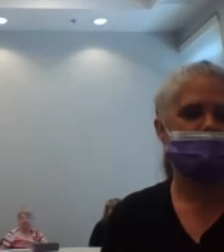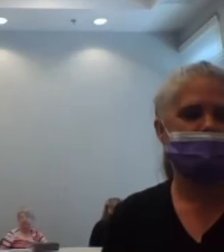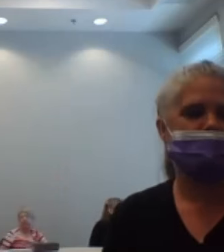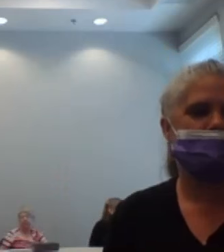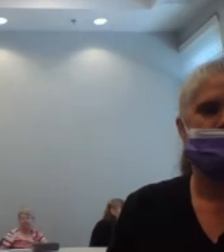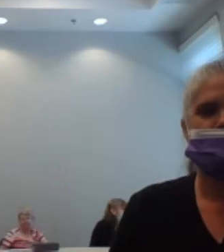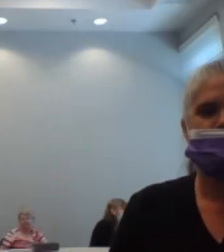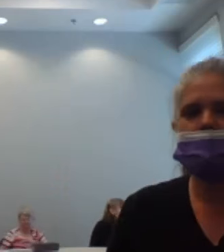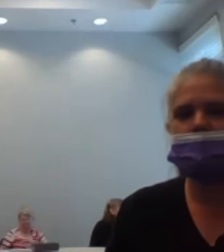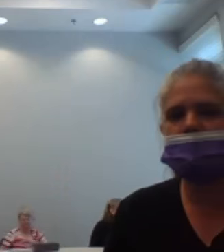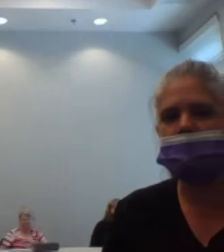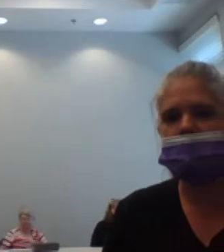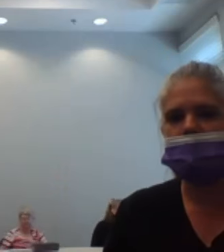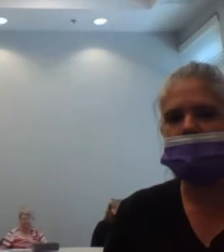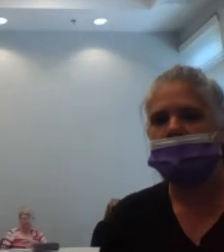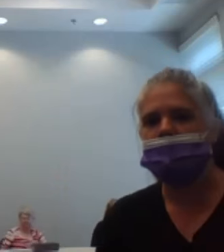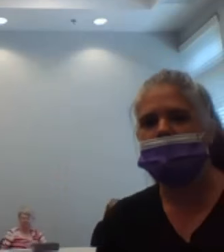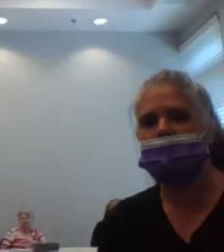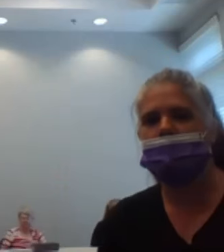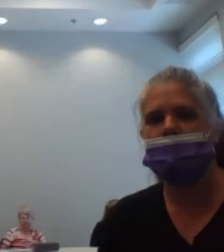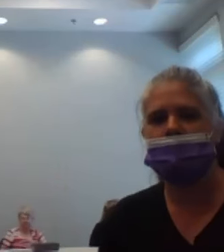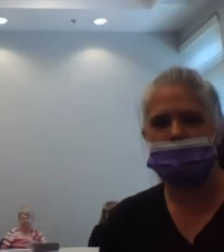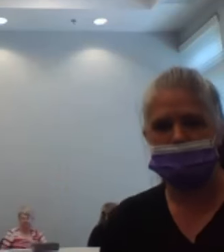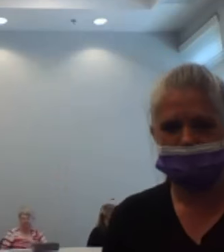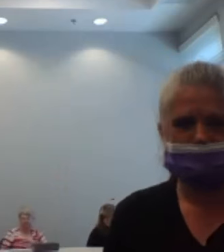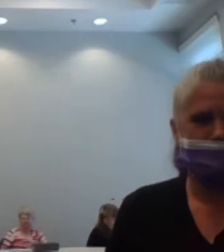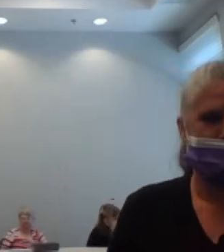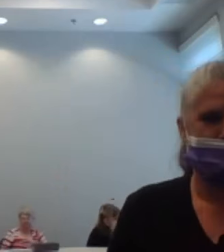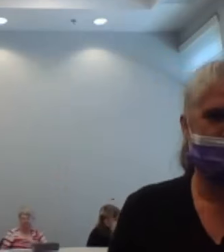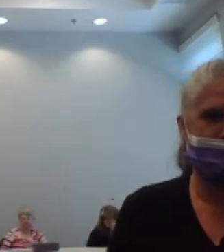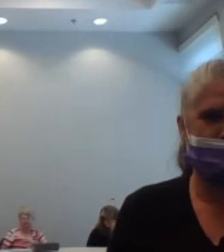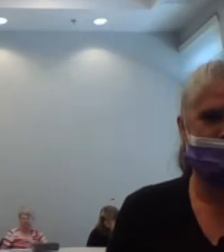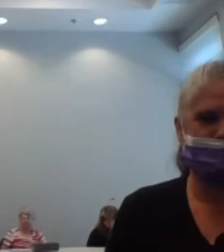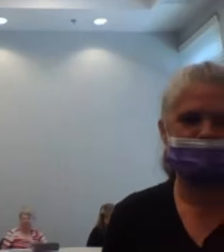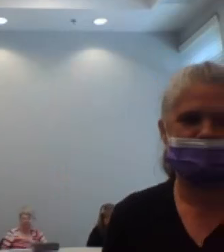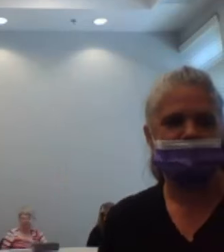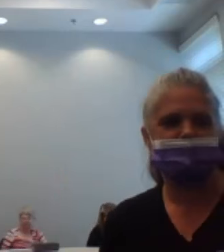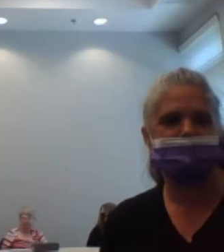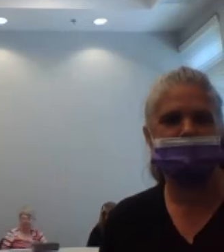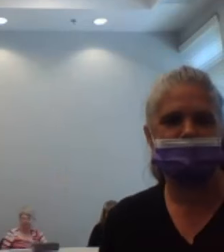3, 4, 5, 6,